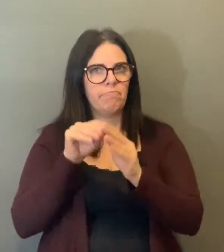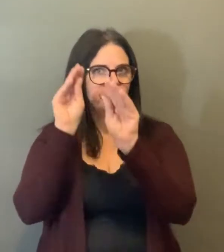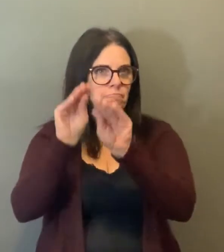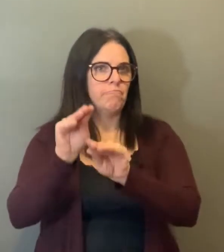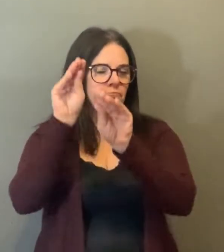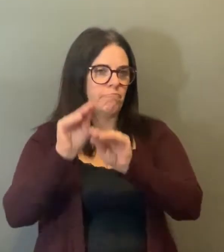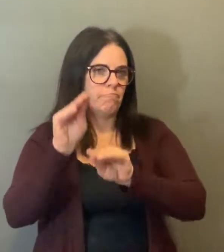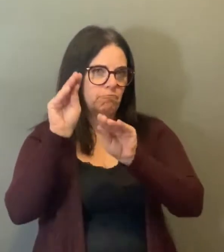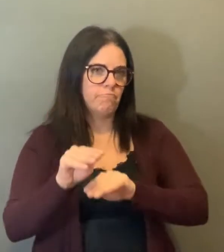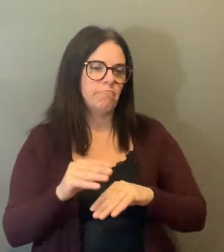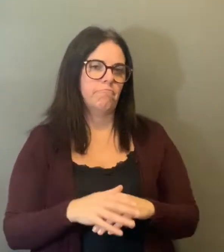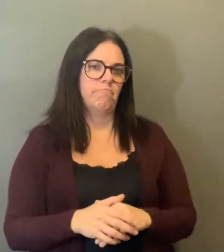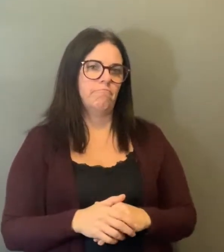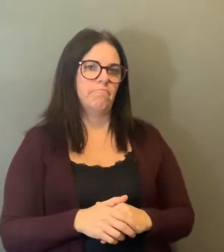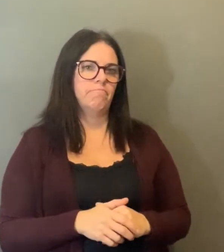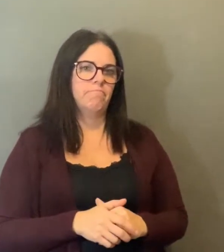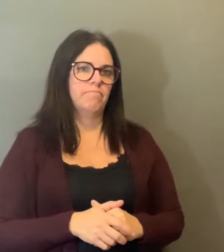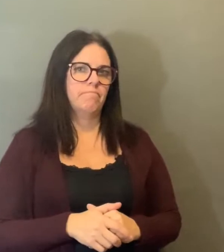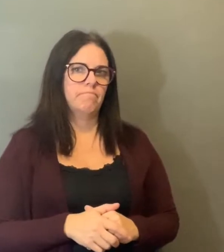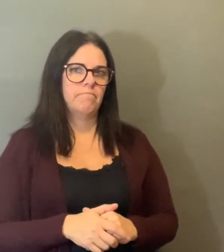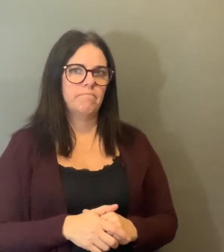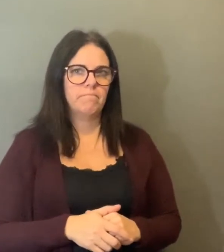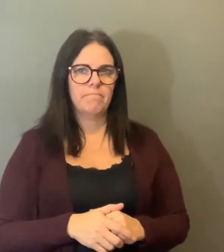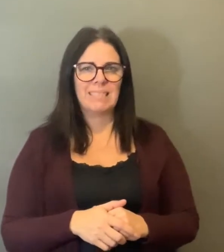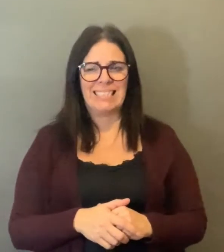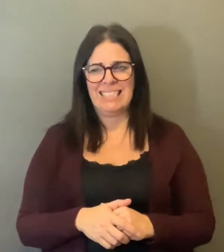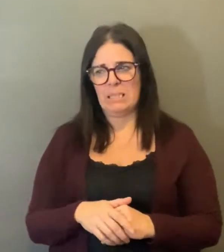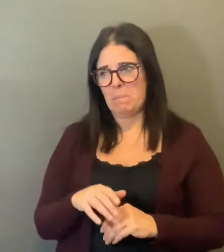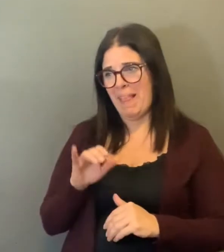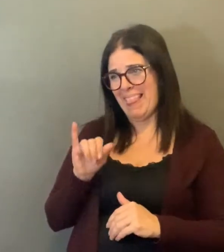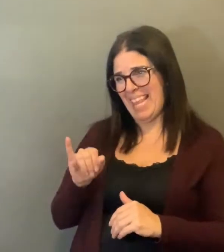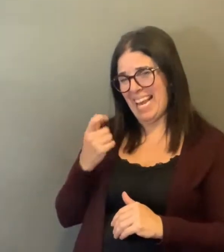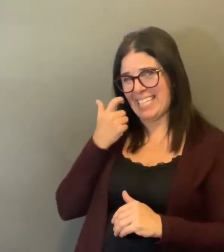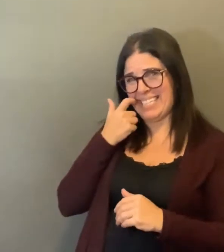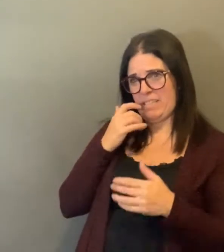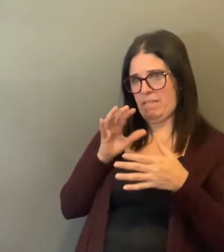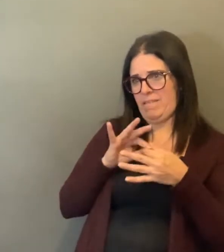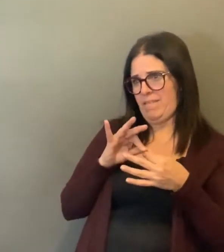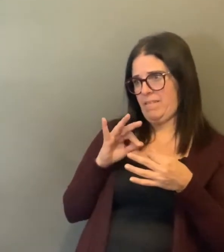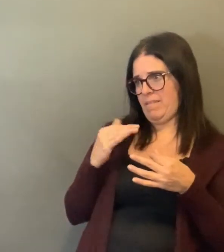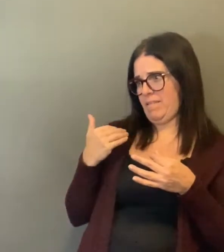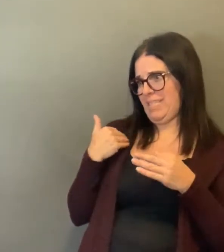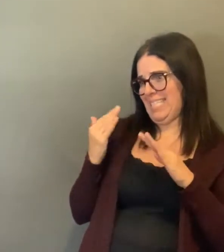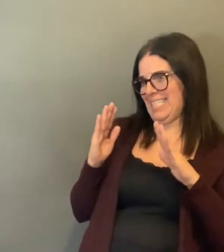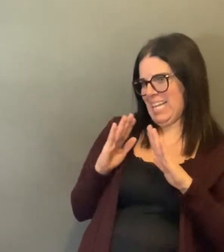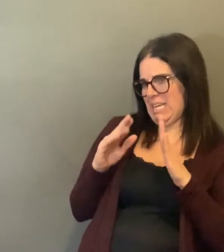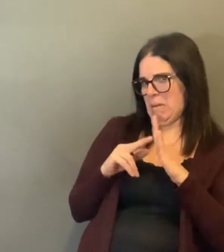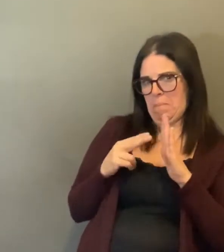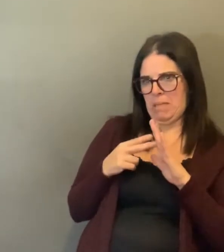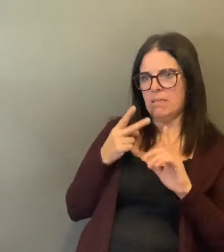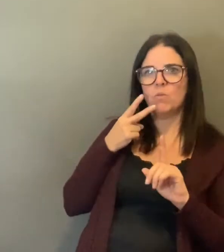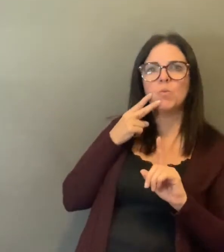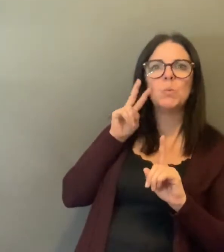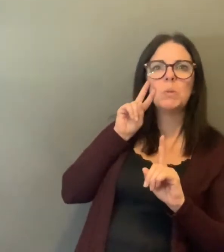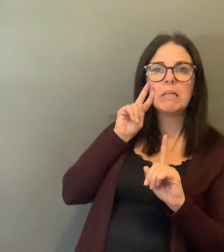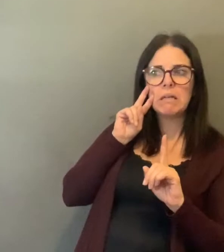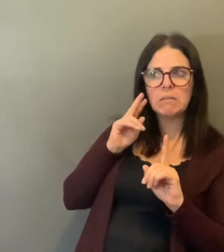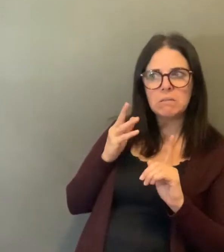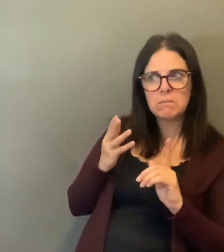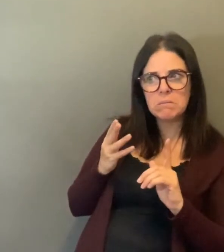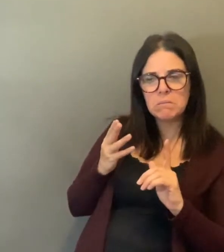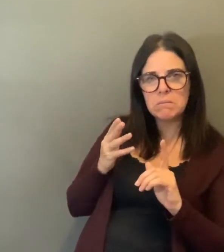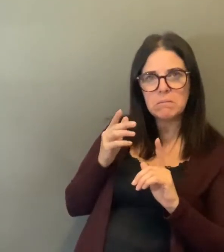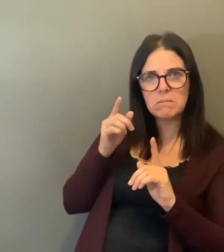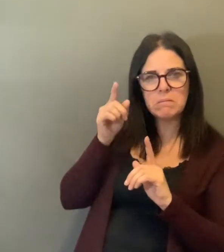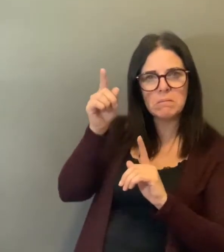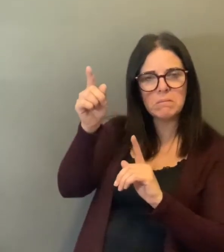typically do it at one o'clock or at nine in the morning, but we try to keep it up to date as much as possible.